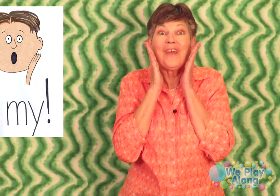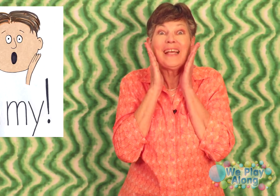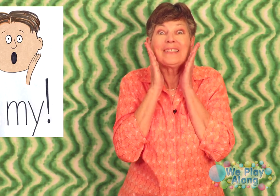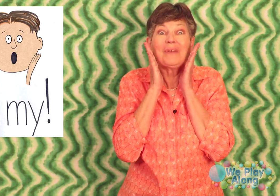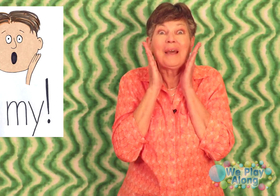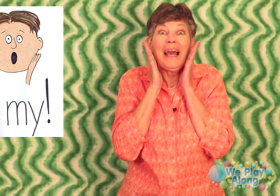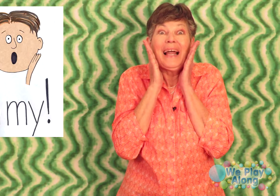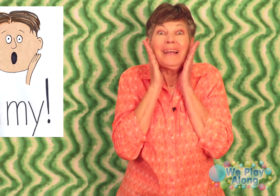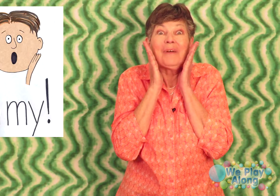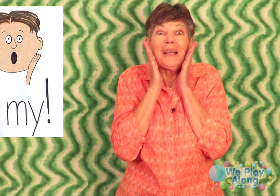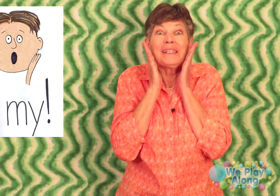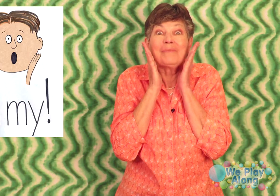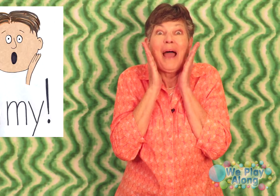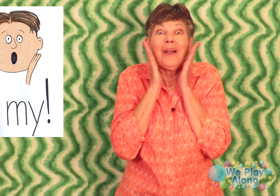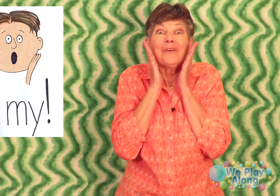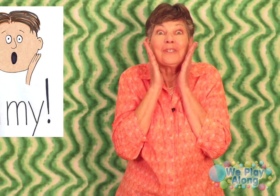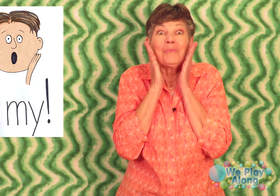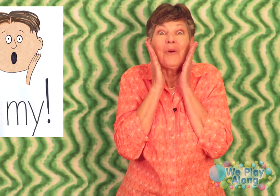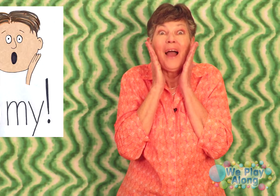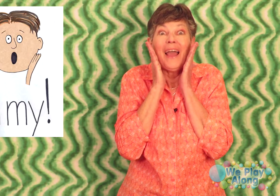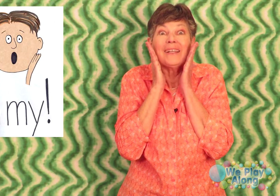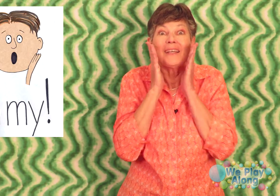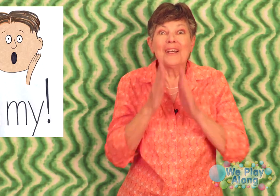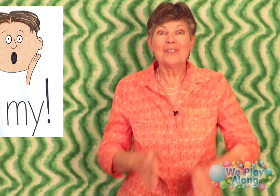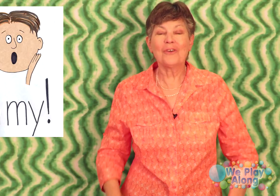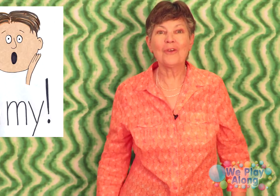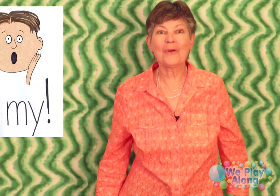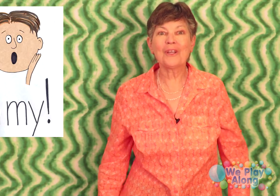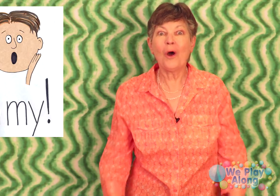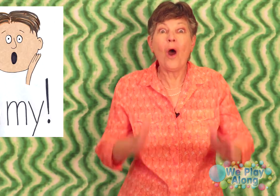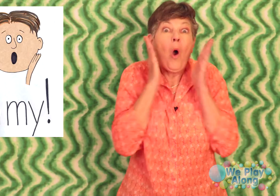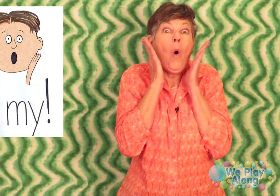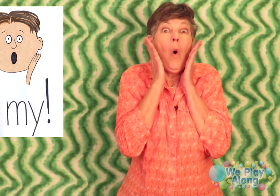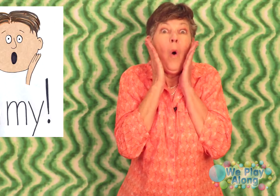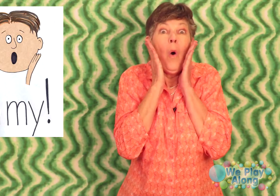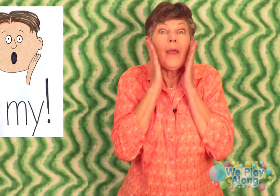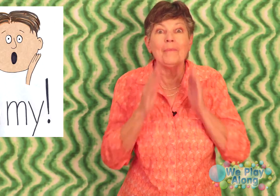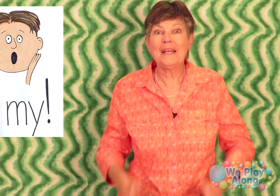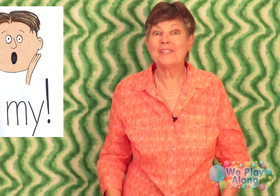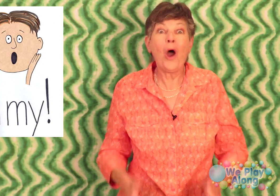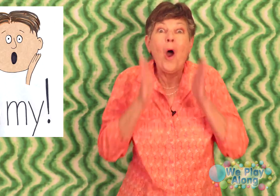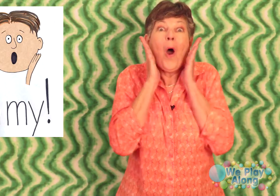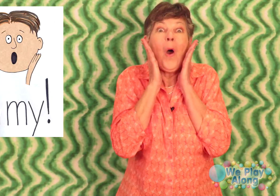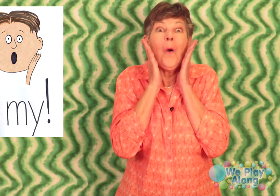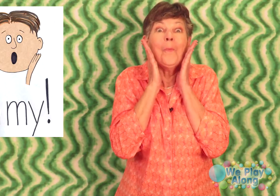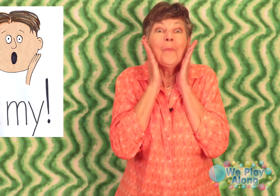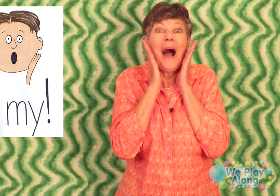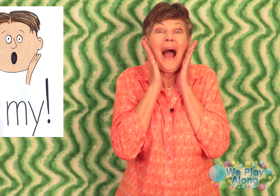face with a smile or a surprise so if you were to go it means oh my